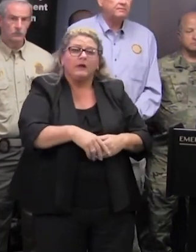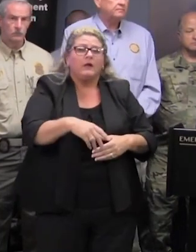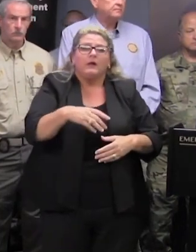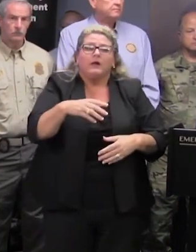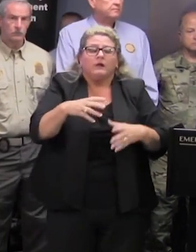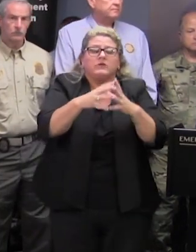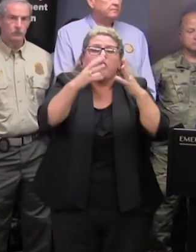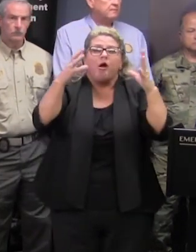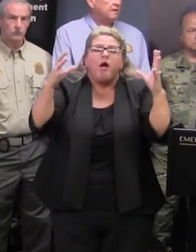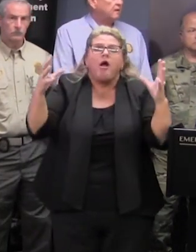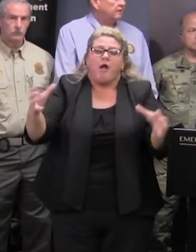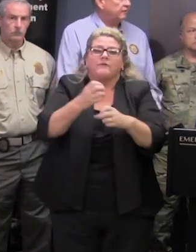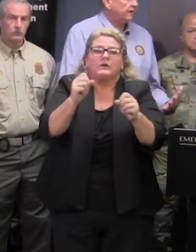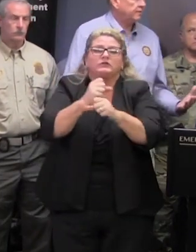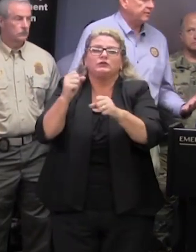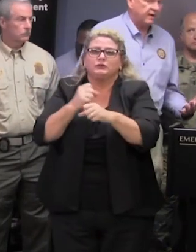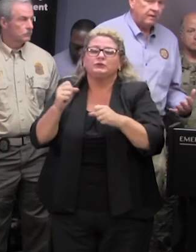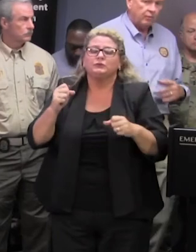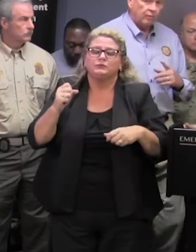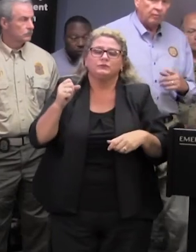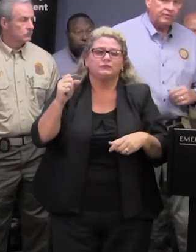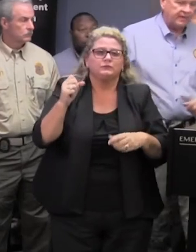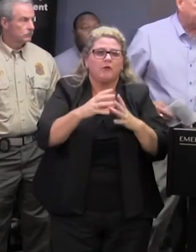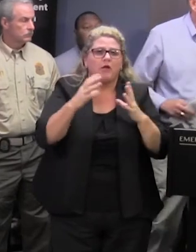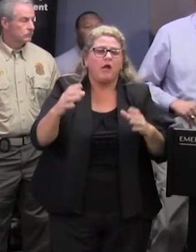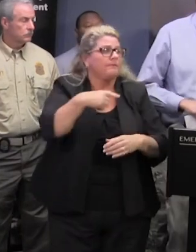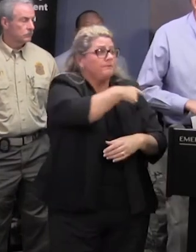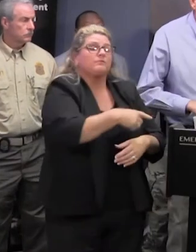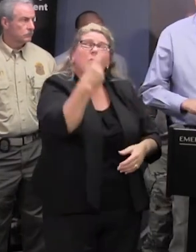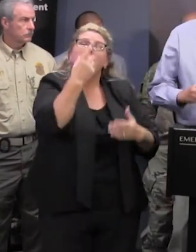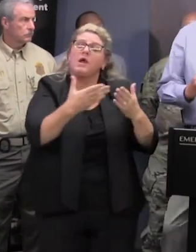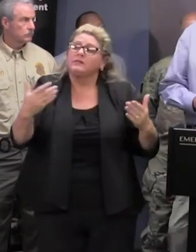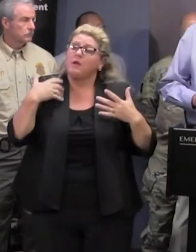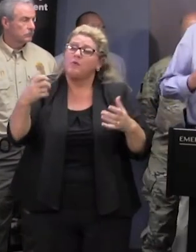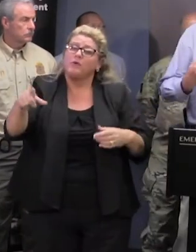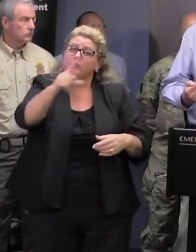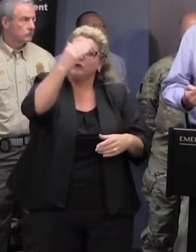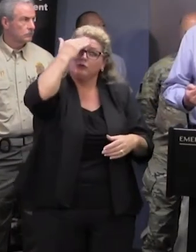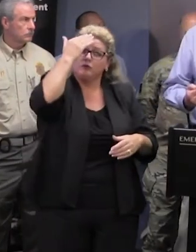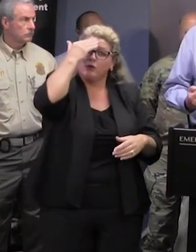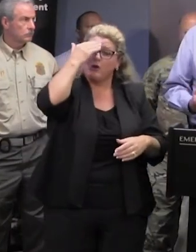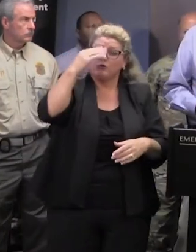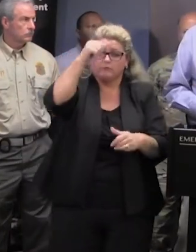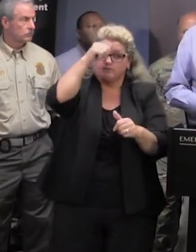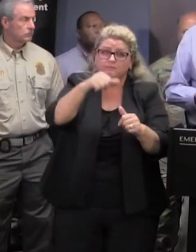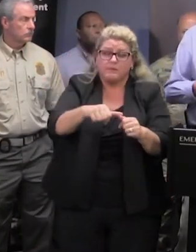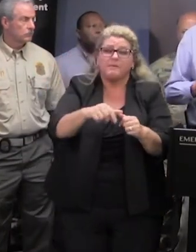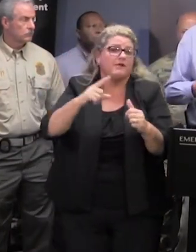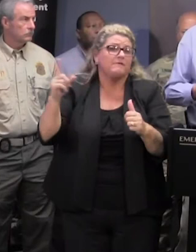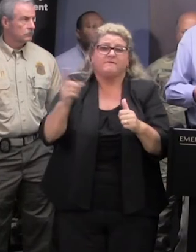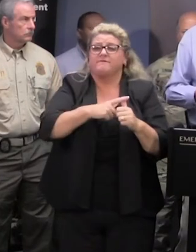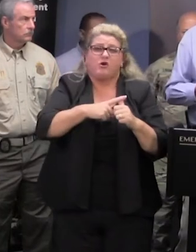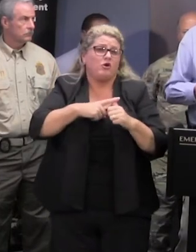rescue but the information is slow coming but one thing i think is worth noting as we came into this storm we